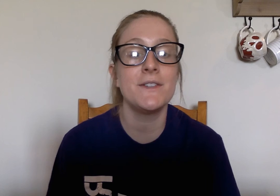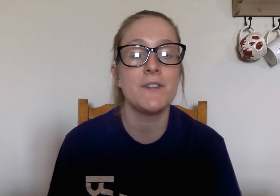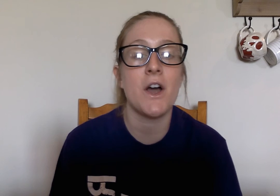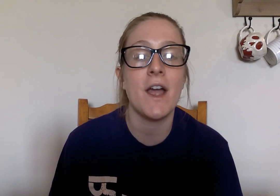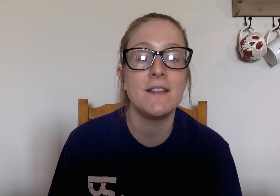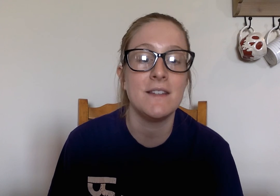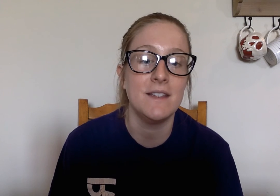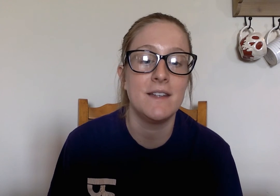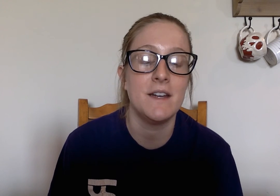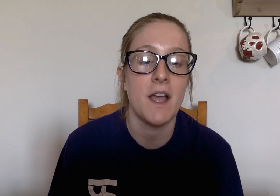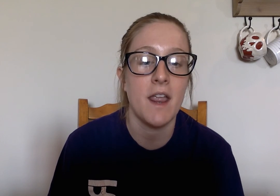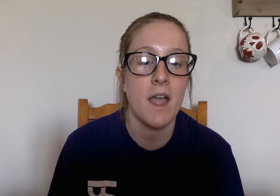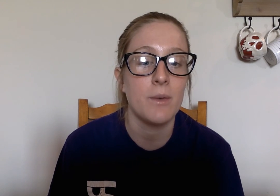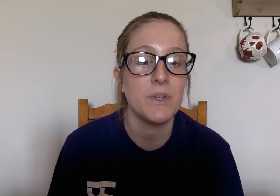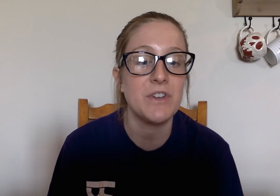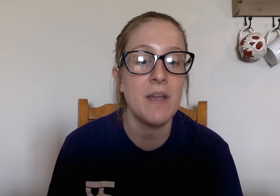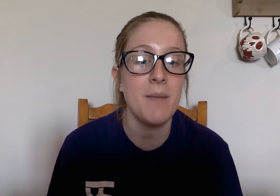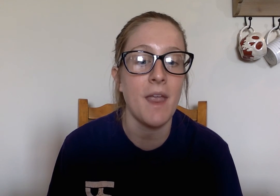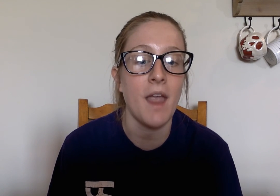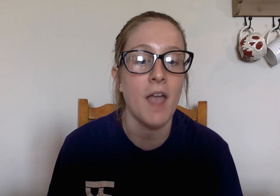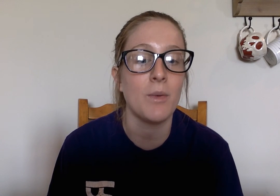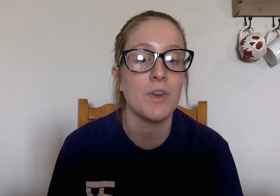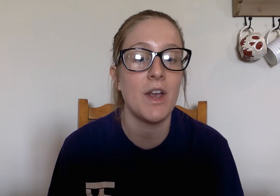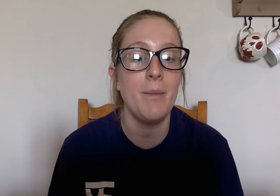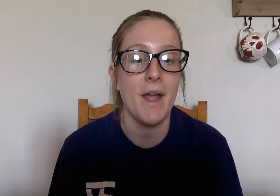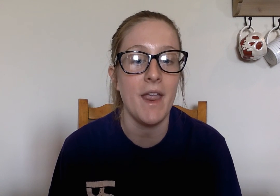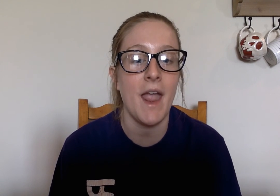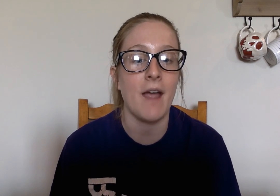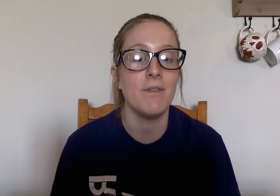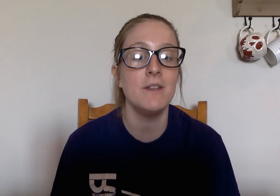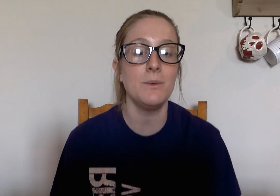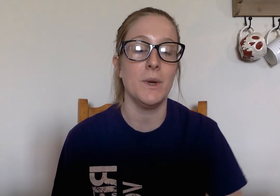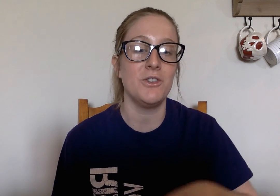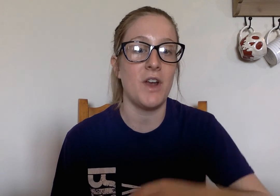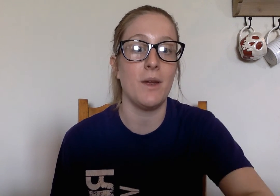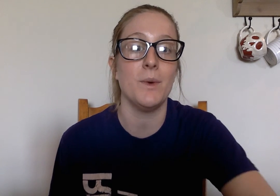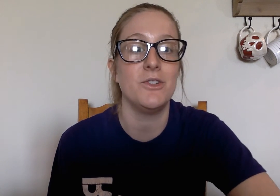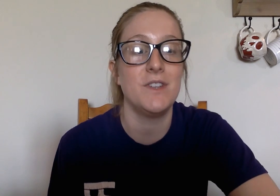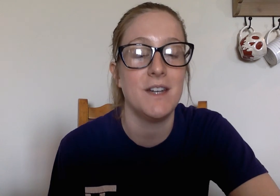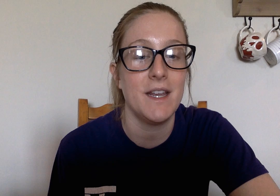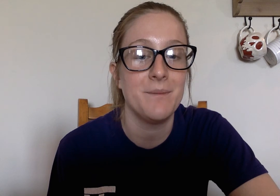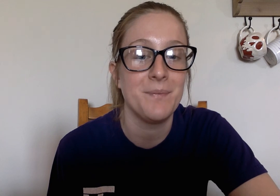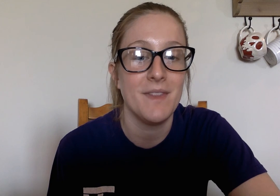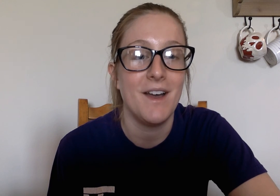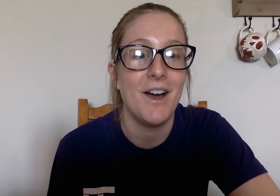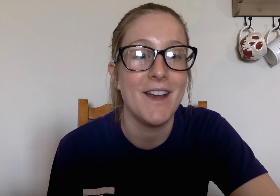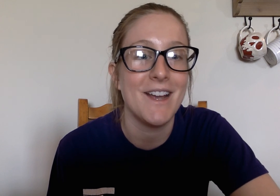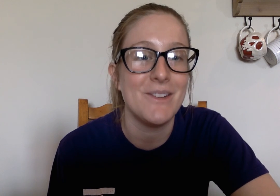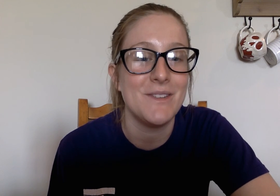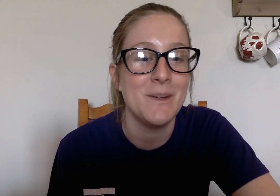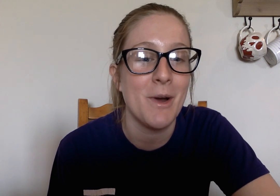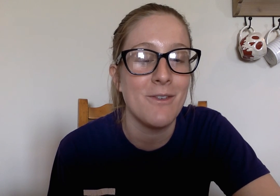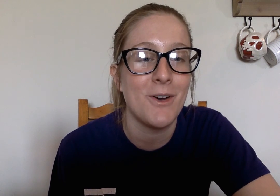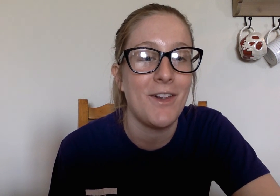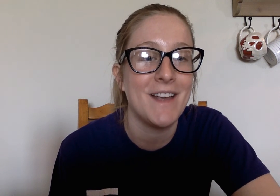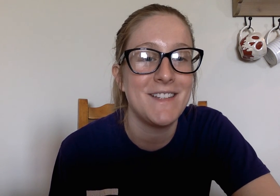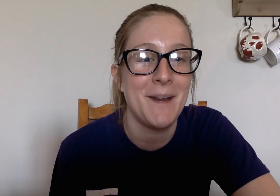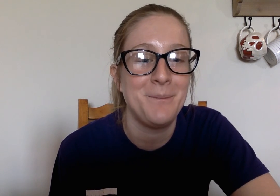star I see tonight. I wish I may. I wish I might. Have this wish. I wish tonight. Bye, guys. I'll see you tomorrow for our last day.